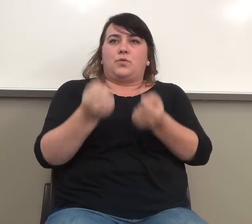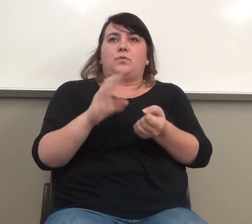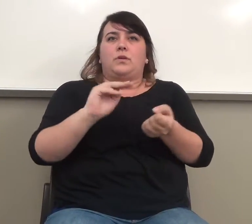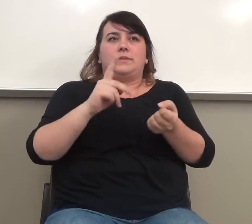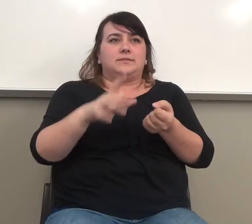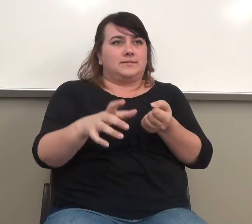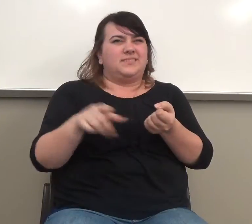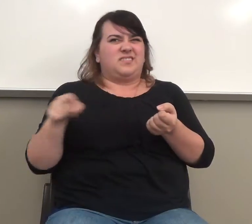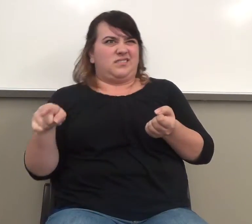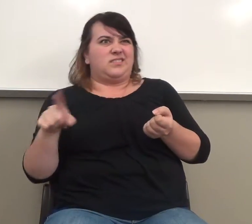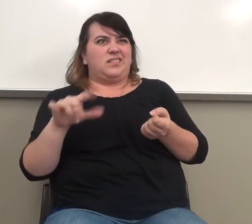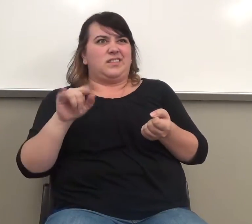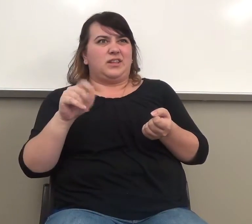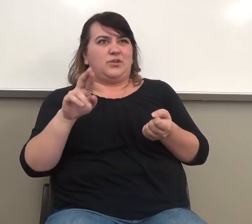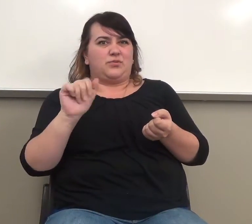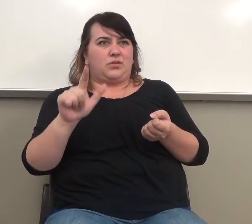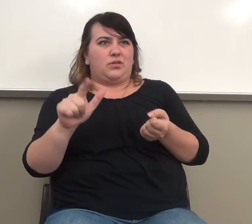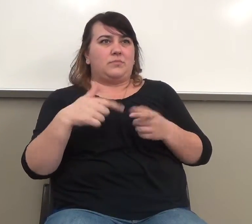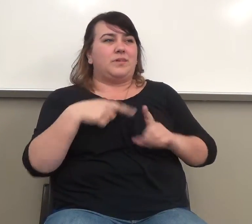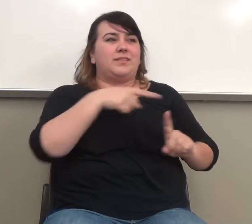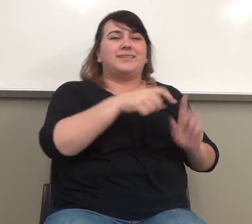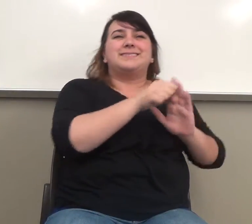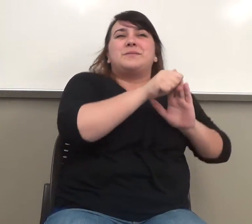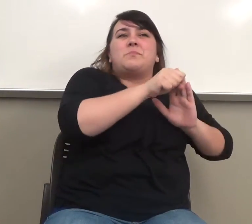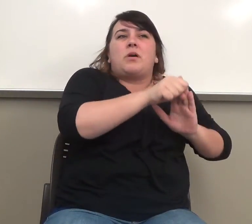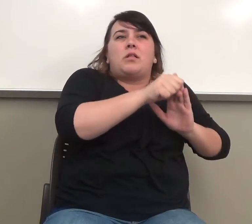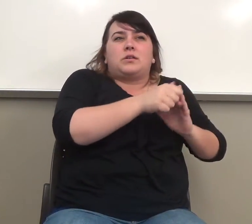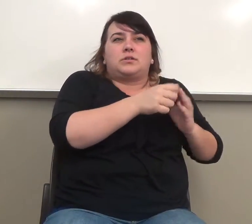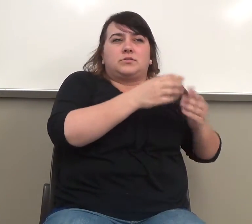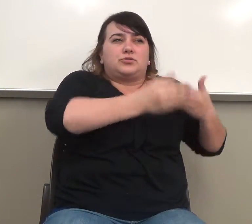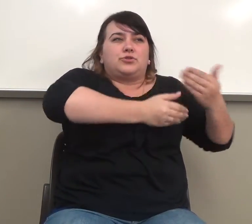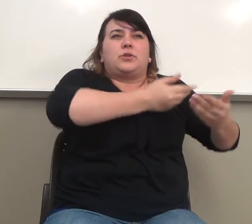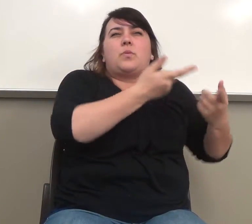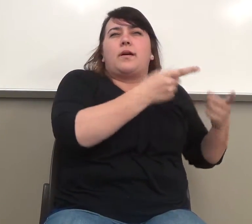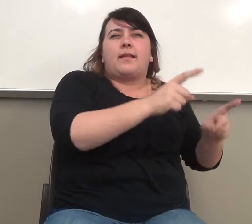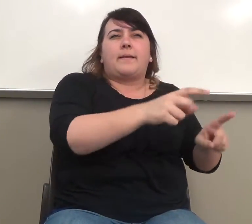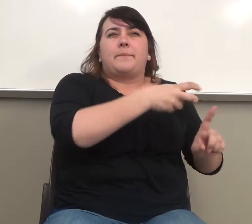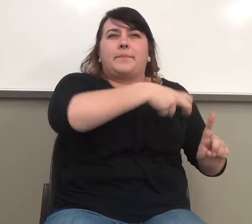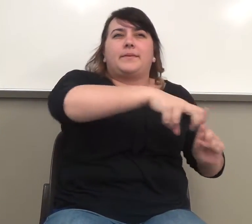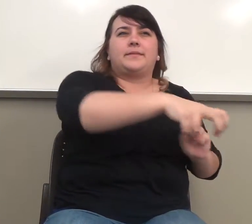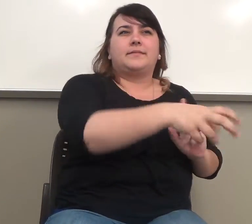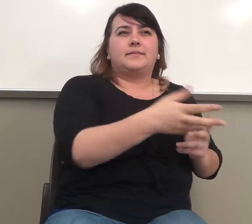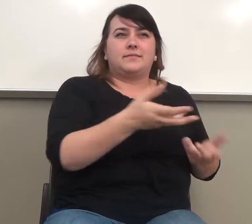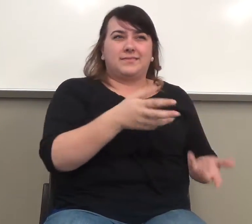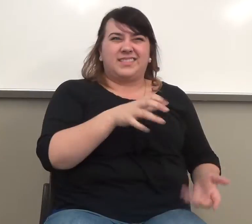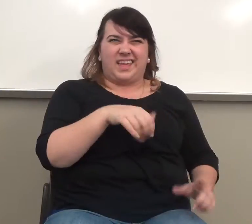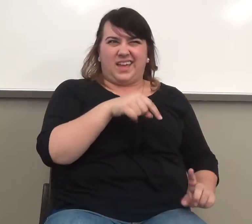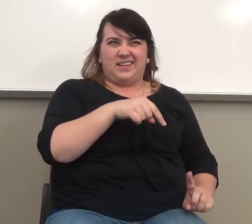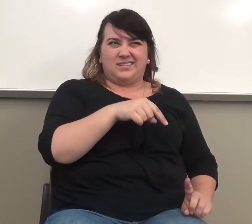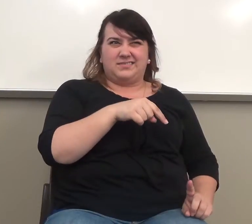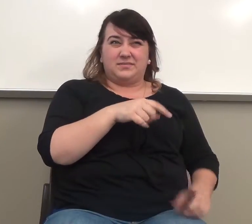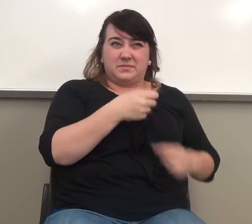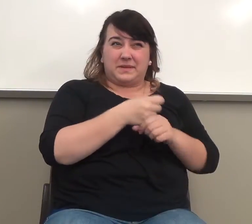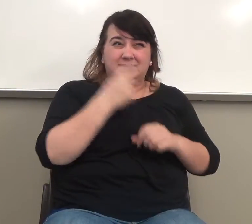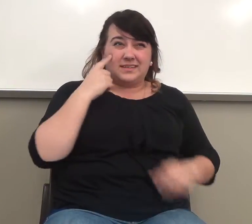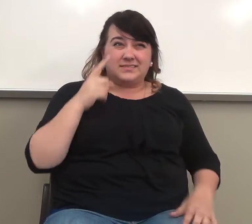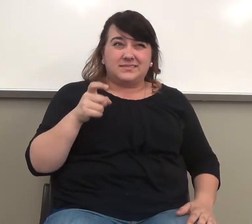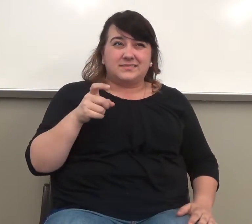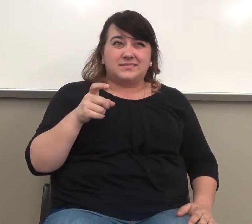the figurative or the symbolic journey. Does that make sense? These two words. The reason